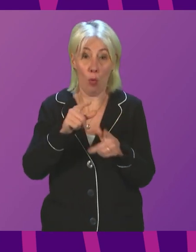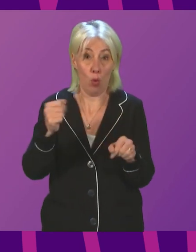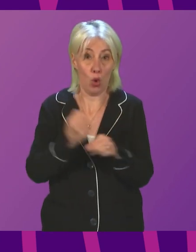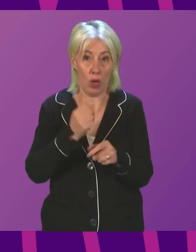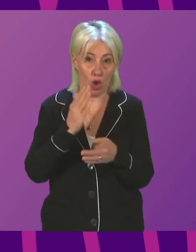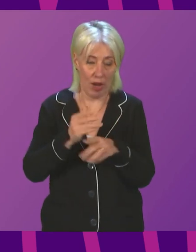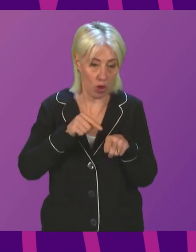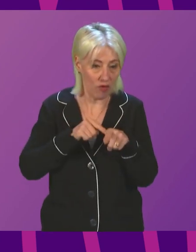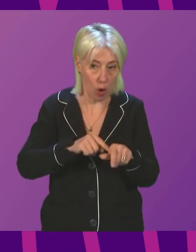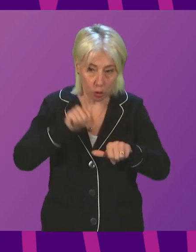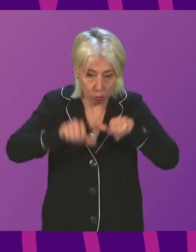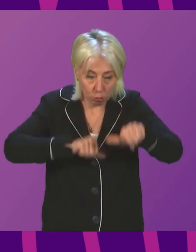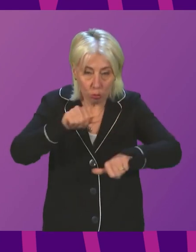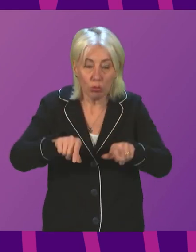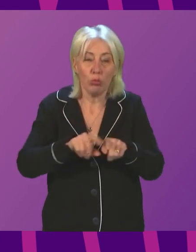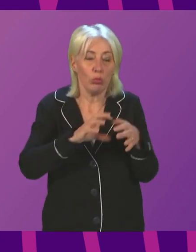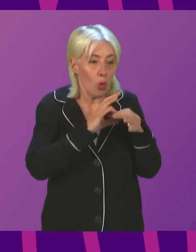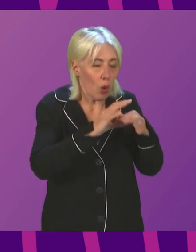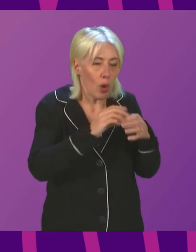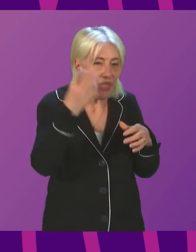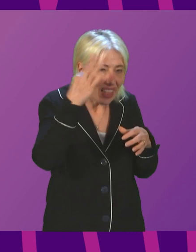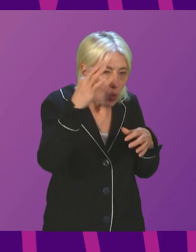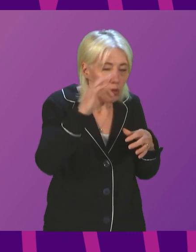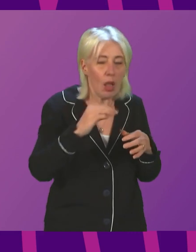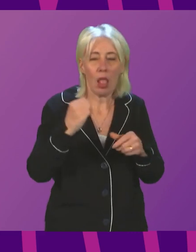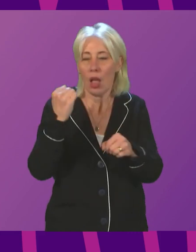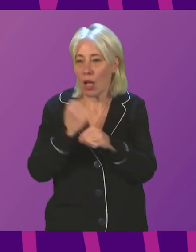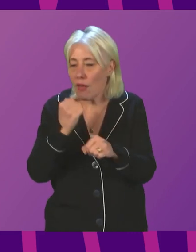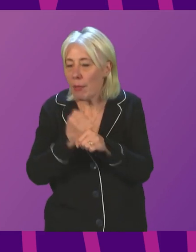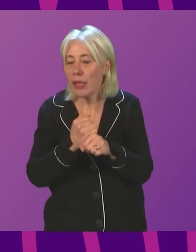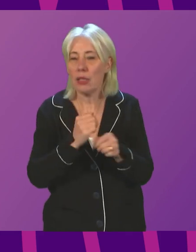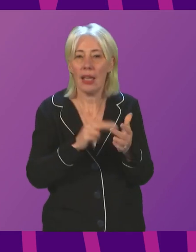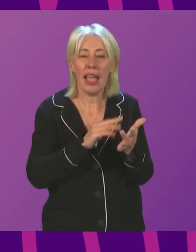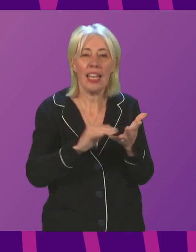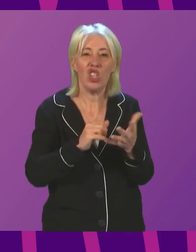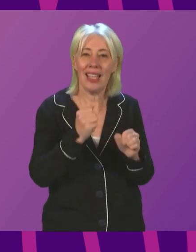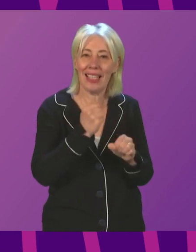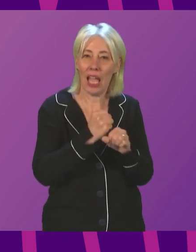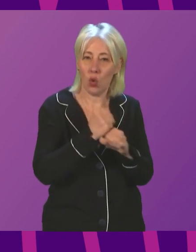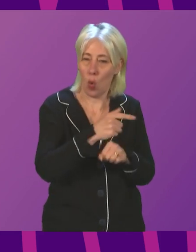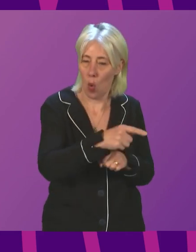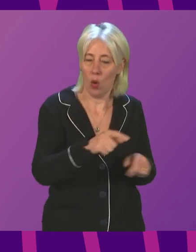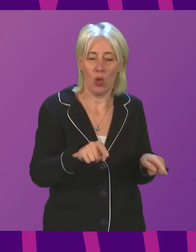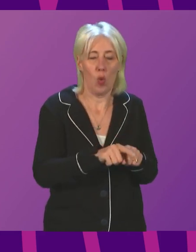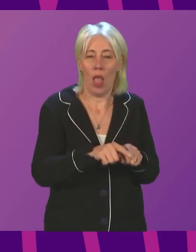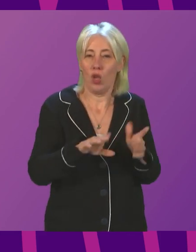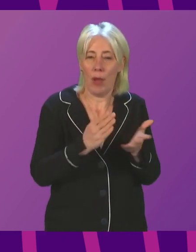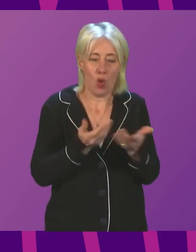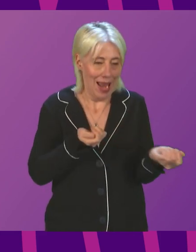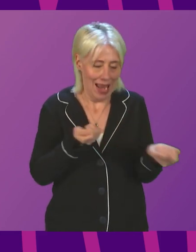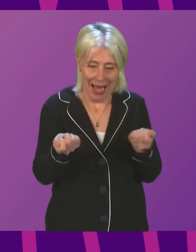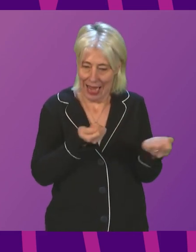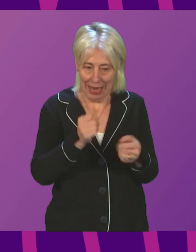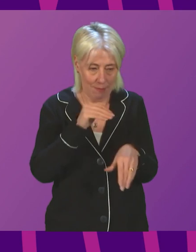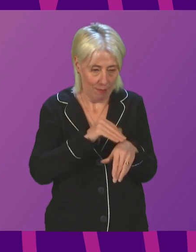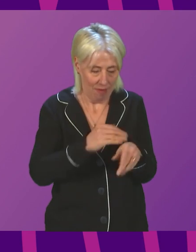with Glasgow City Council, the UK Government and NHS Greater Glasgow and Clyde to ensure that we are managing any implications